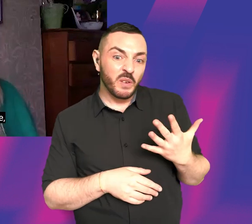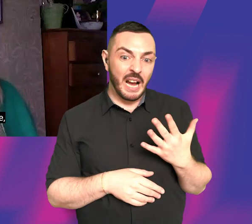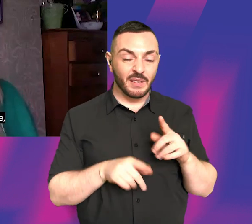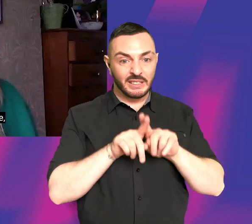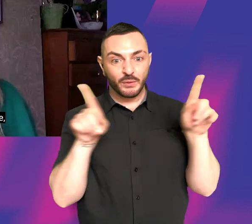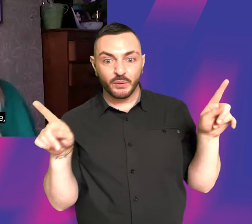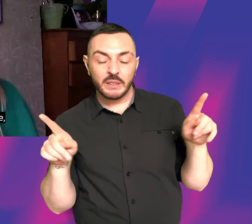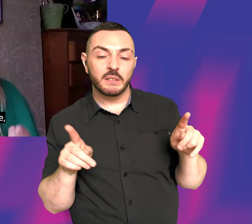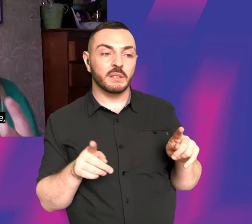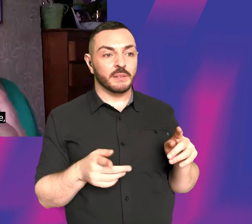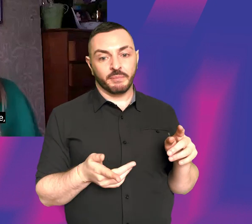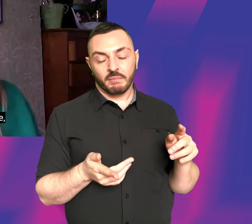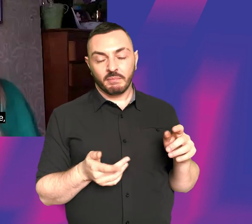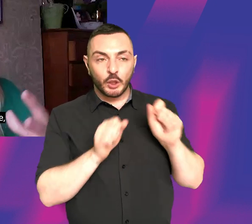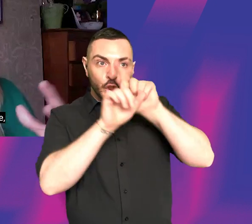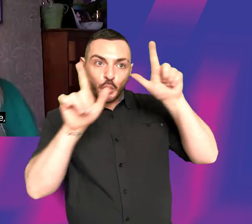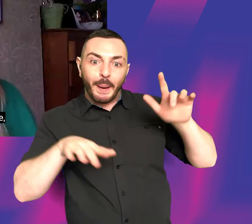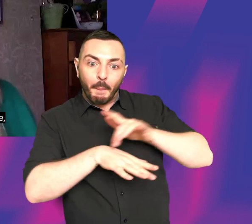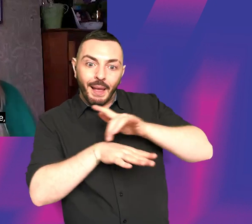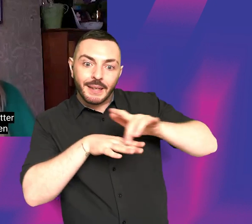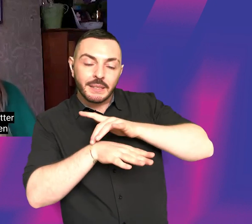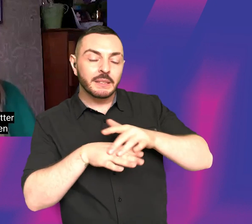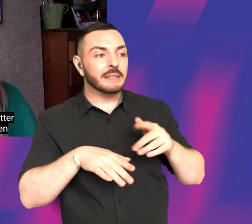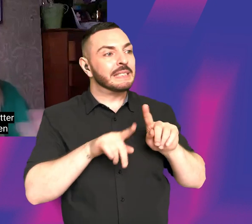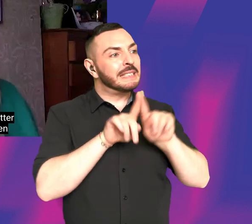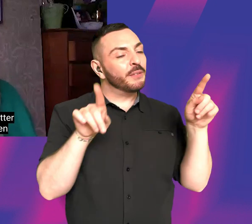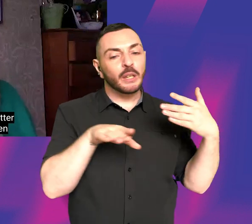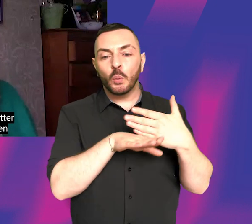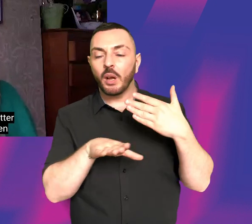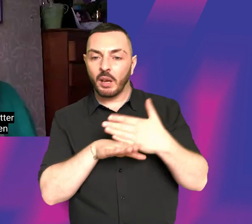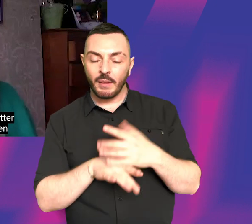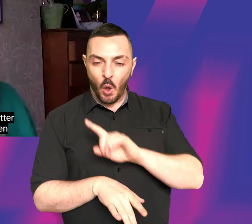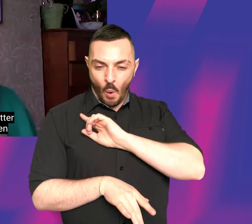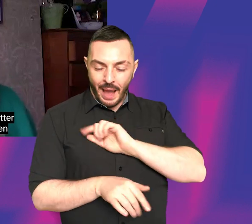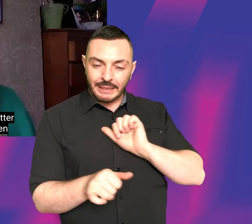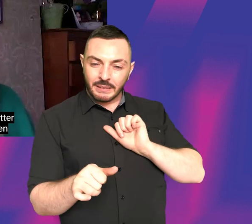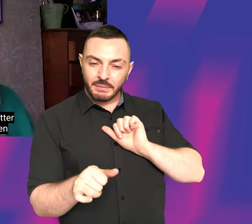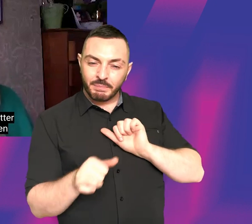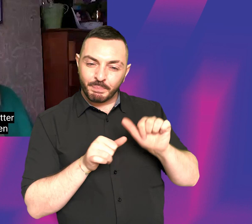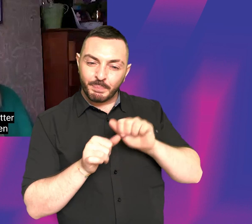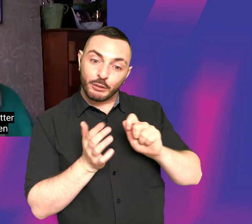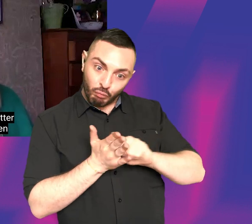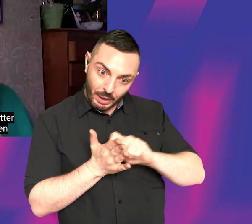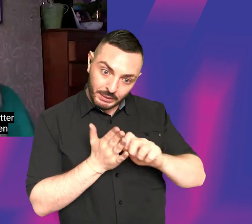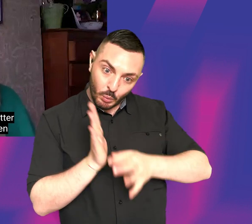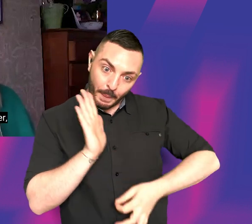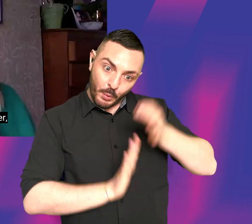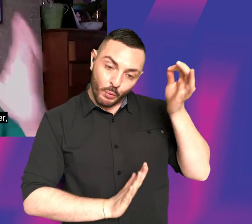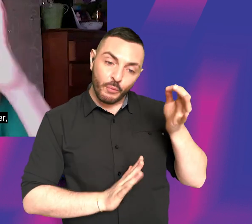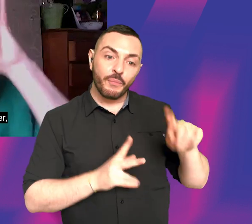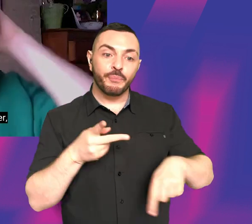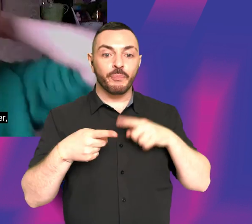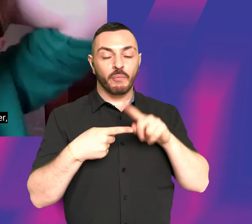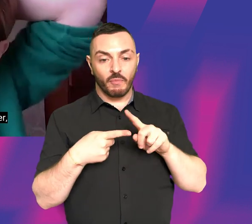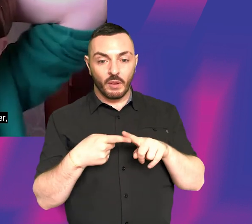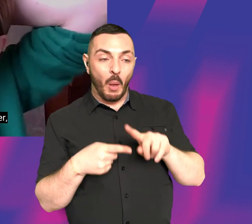same genre, like have different pieces of work. Cause not only will it make you a better writer because you will have, you know, just been physically